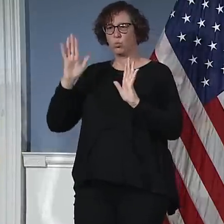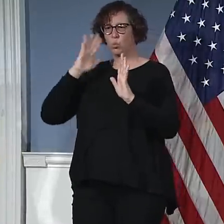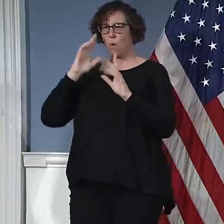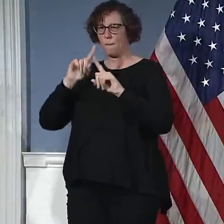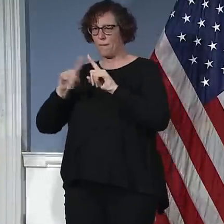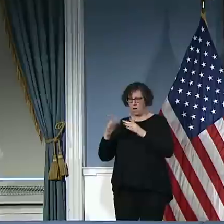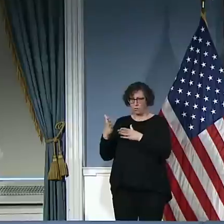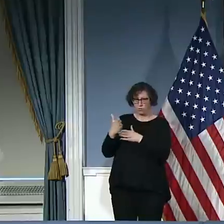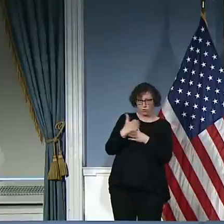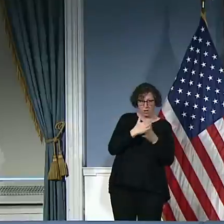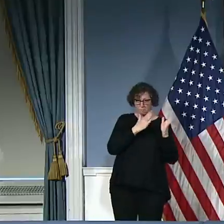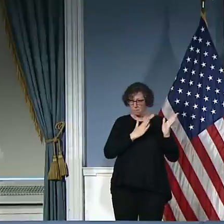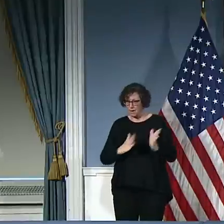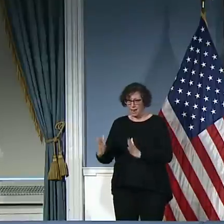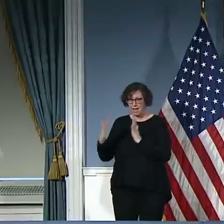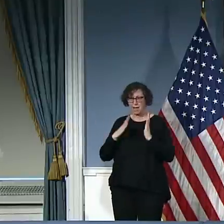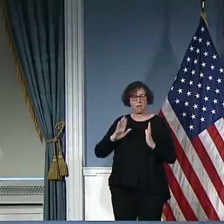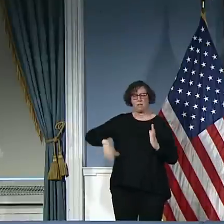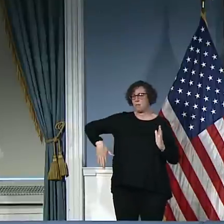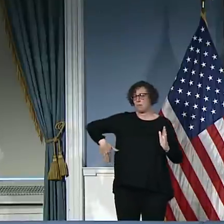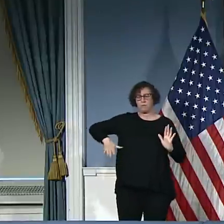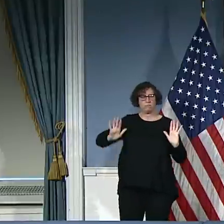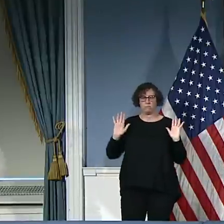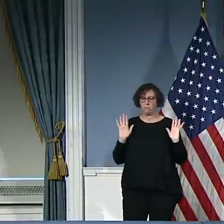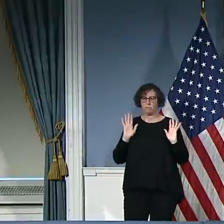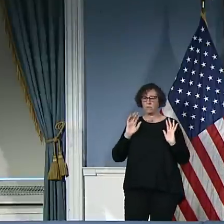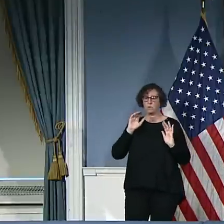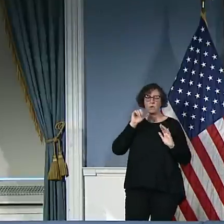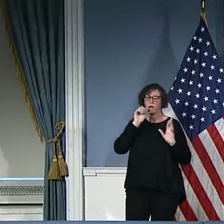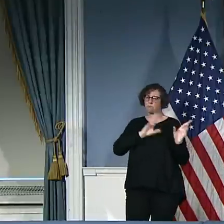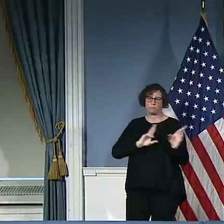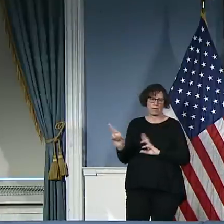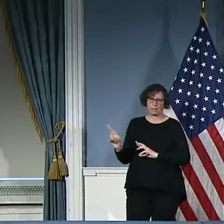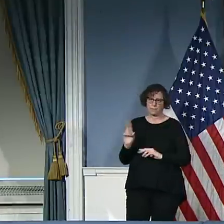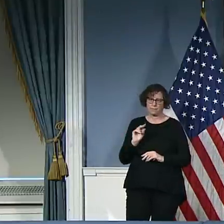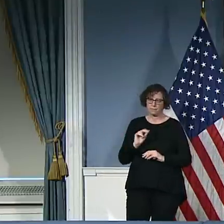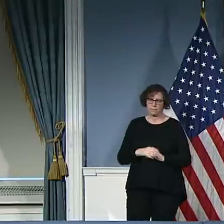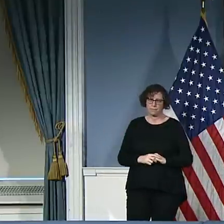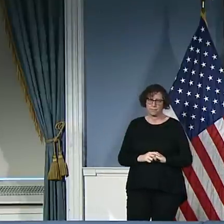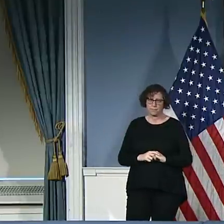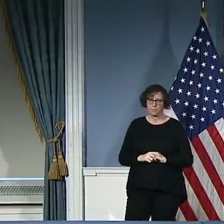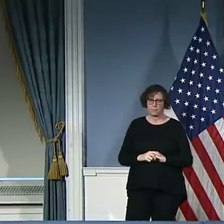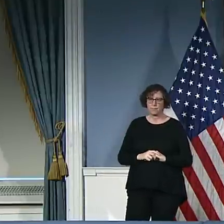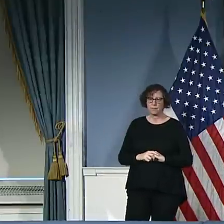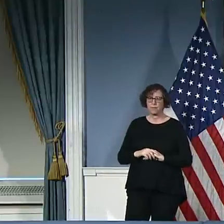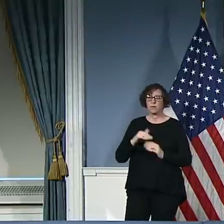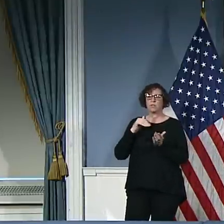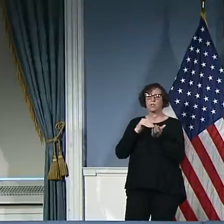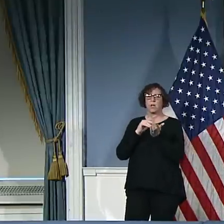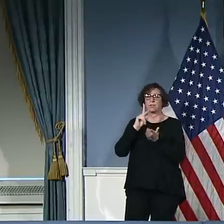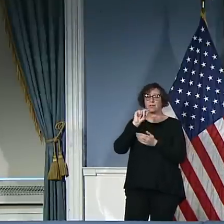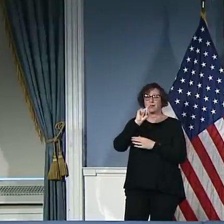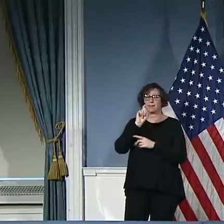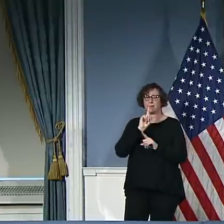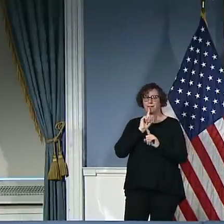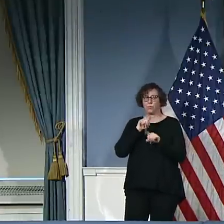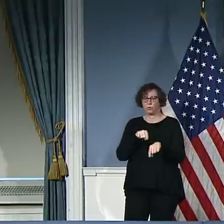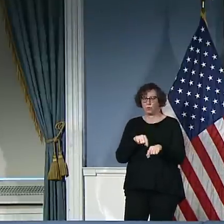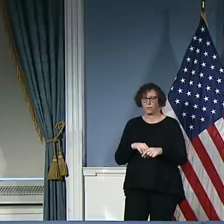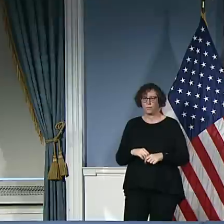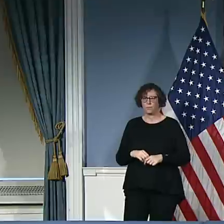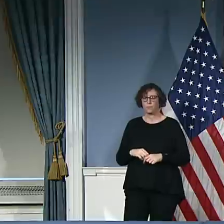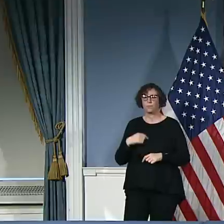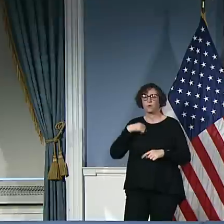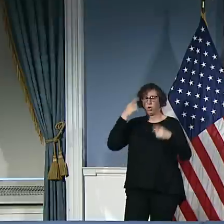Dr. Katz? I agree. I think to lay out a plan is to accept that